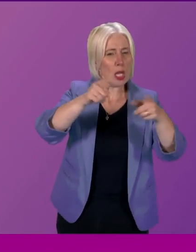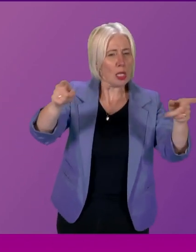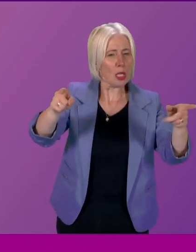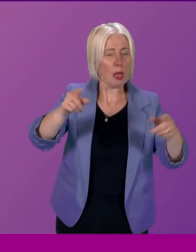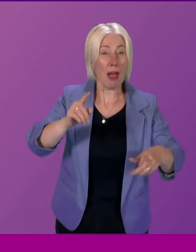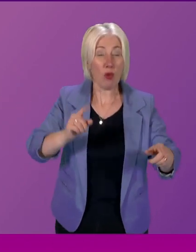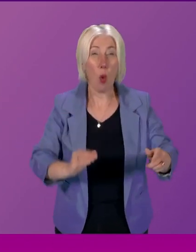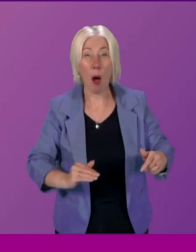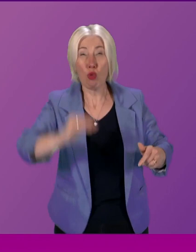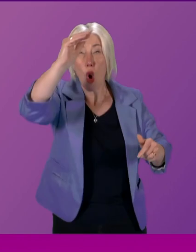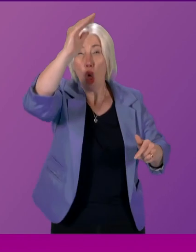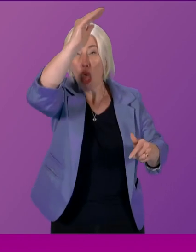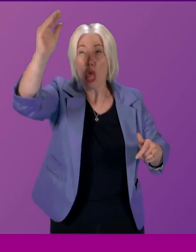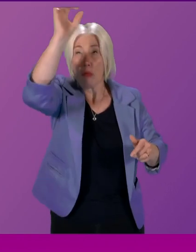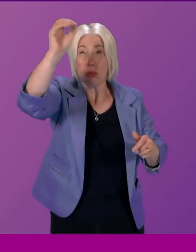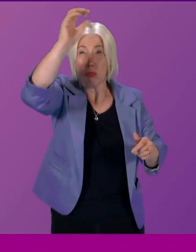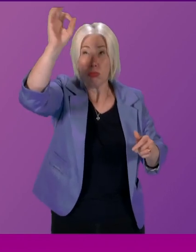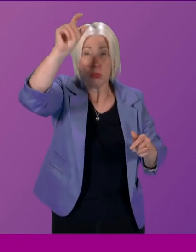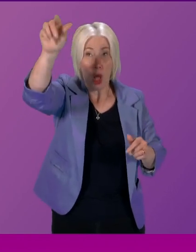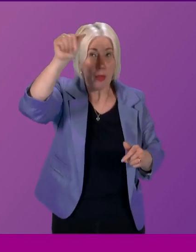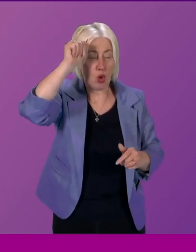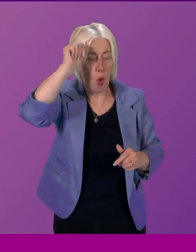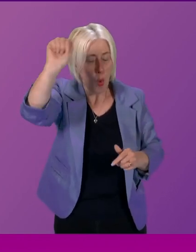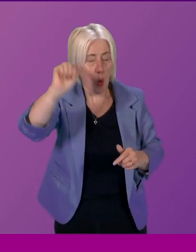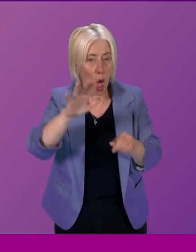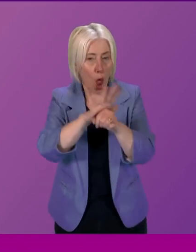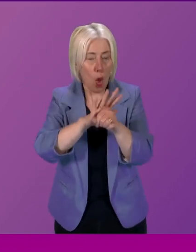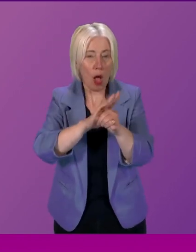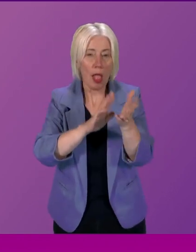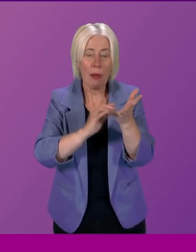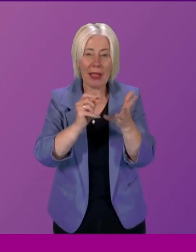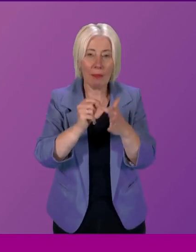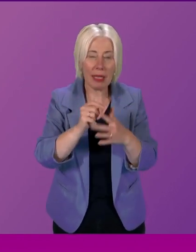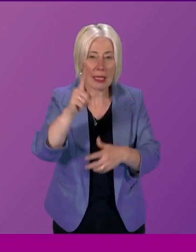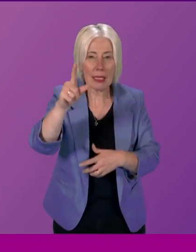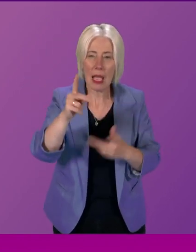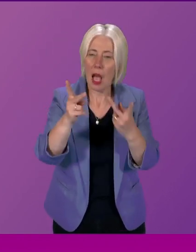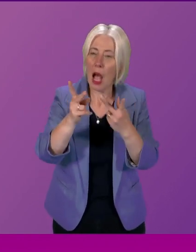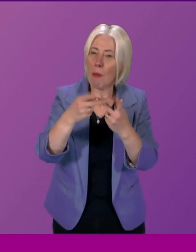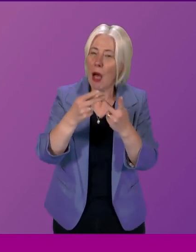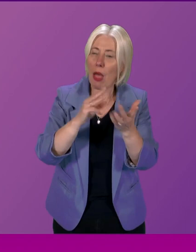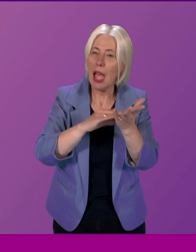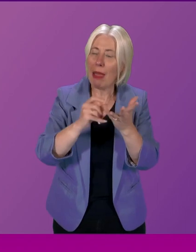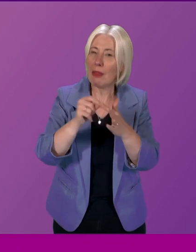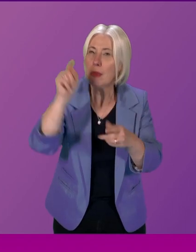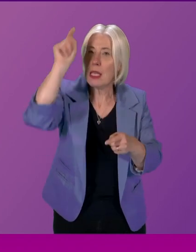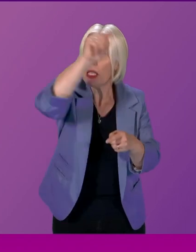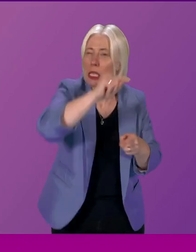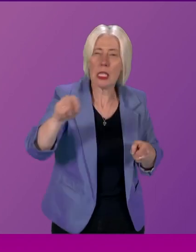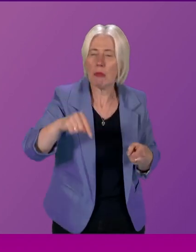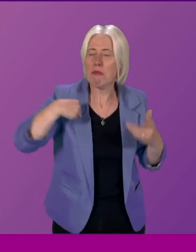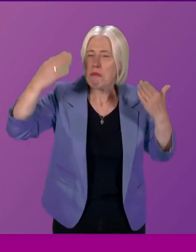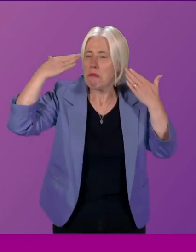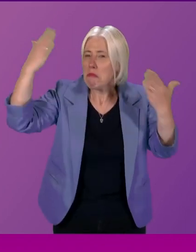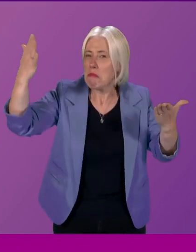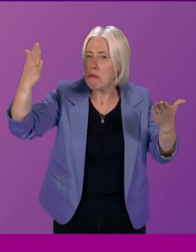to the very north of the Highlands they will know their local MSPs but they know little about the other MSPs in the parliament who they feel